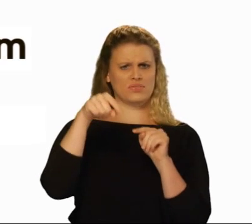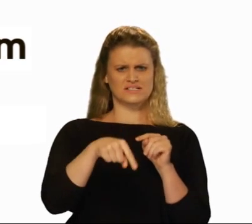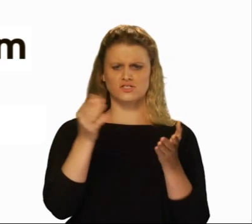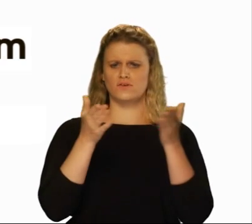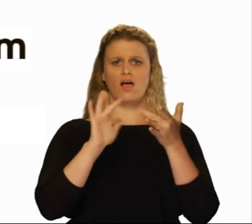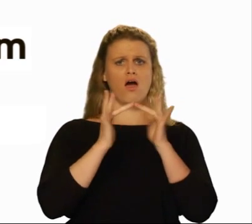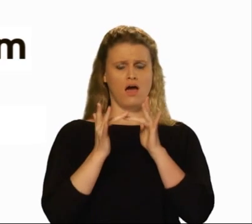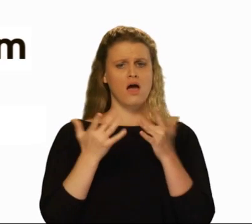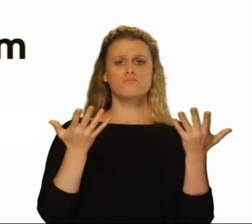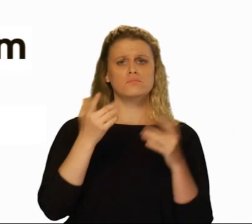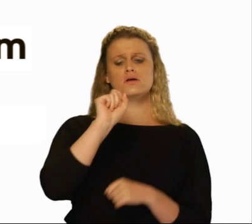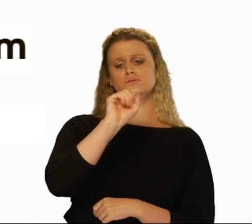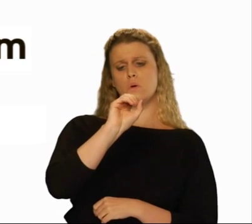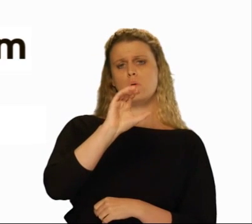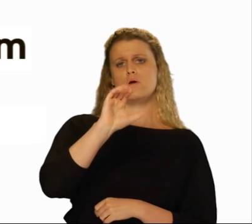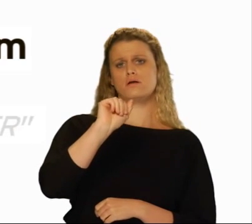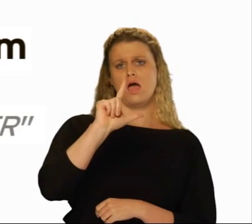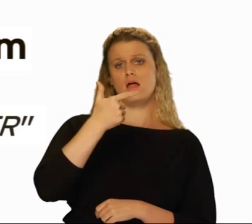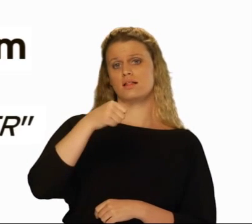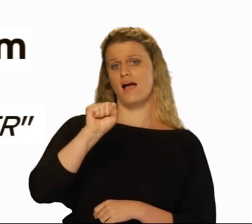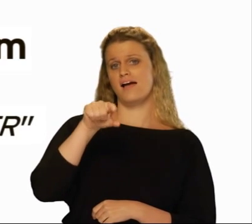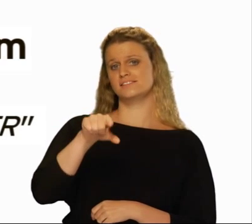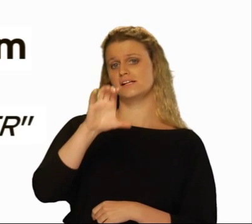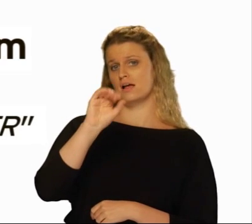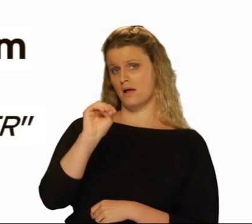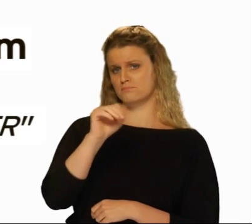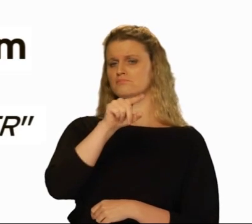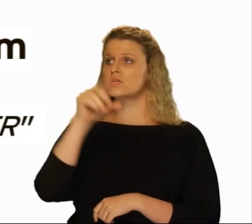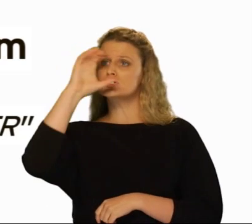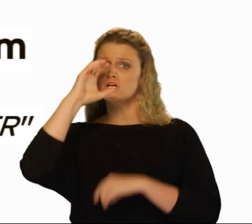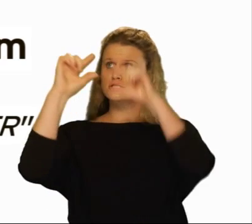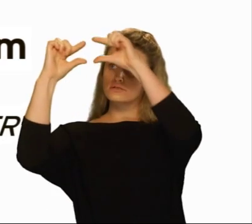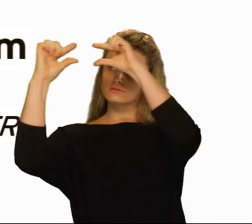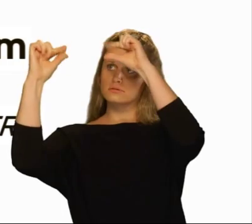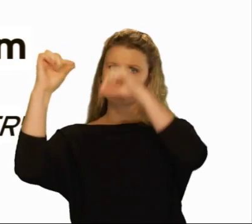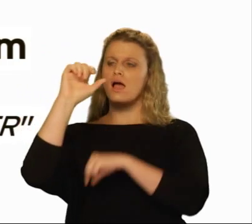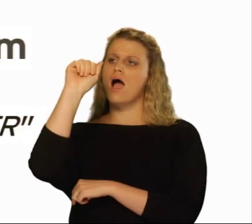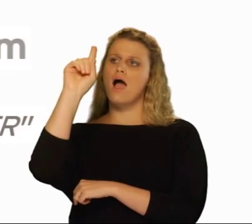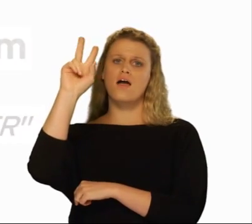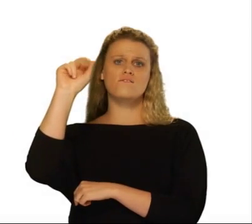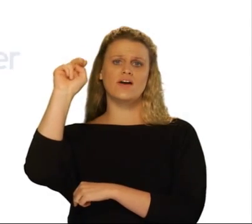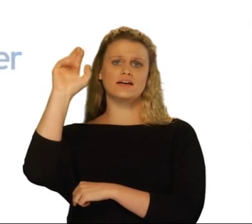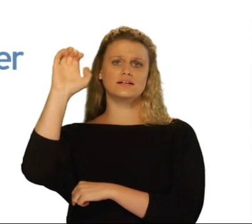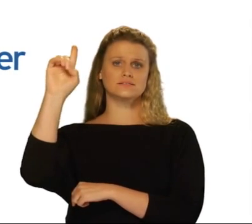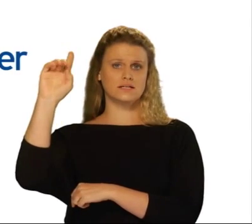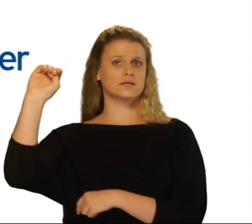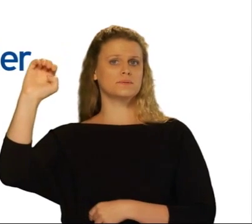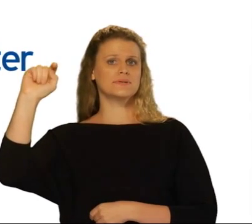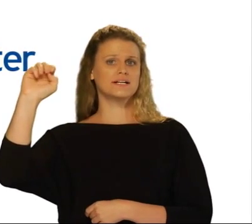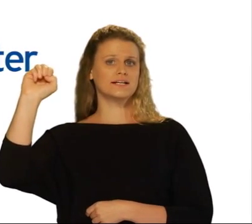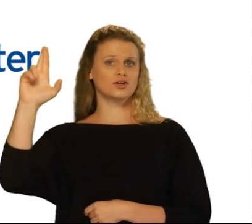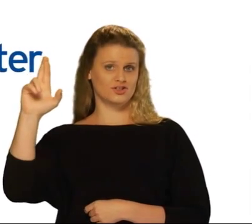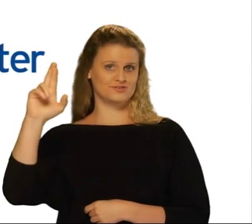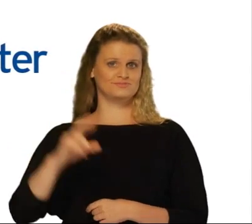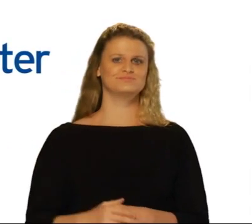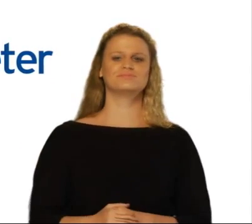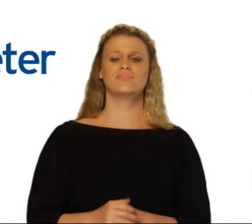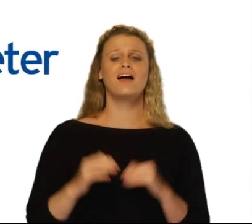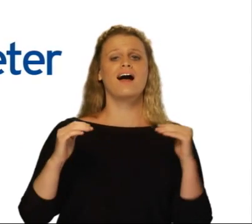.com. Just use the search term Advanced Meter. Advanced Meter. It's an enhanced service